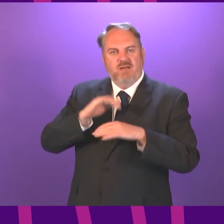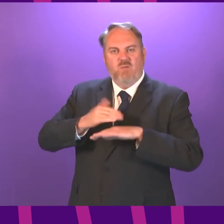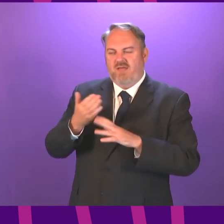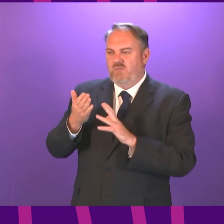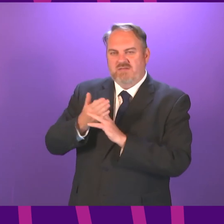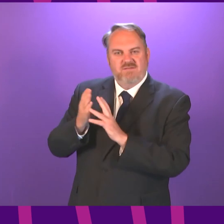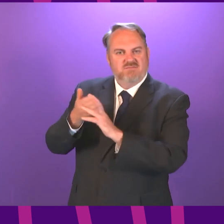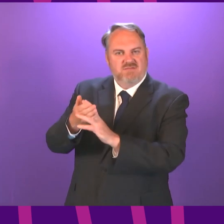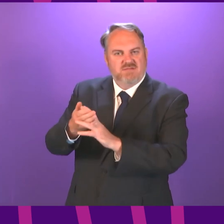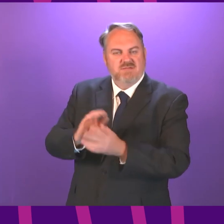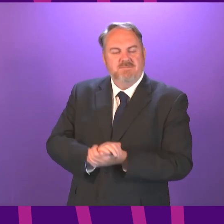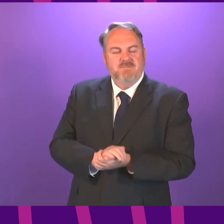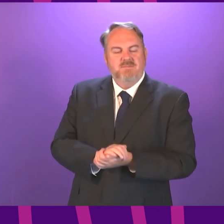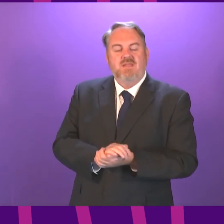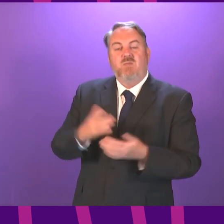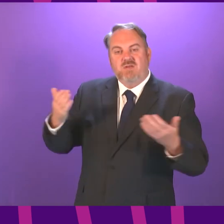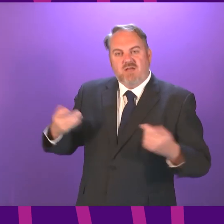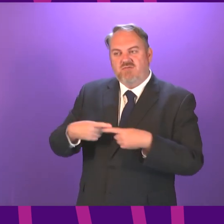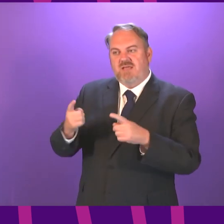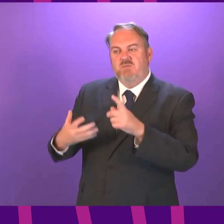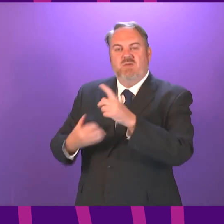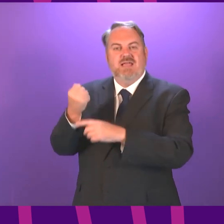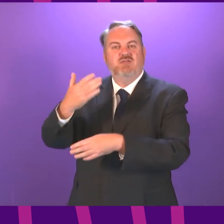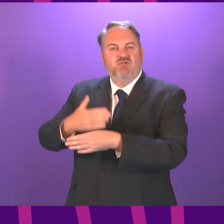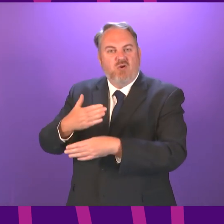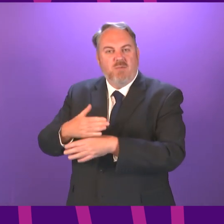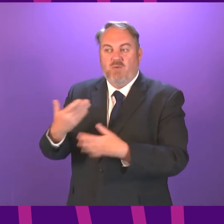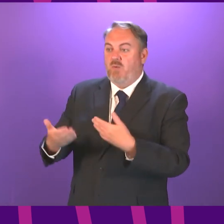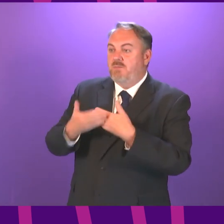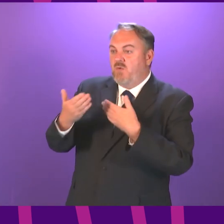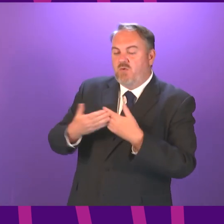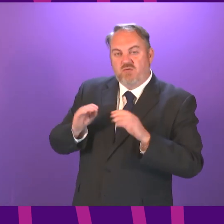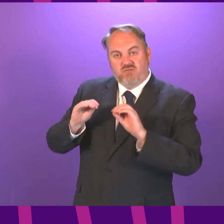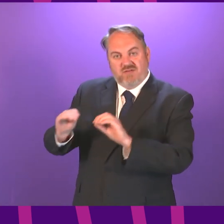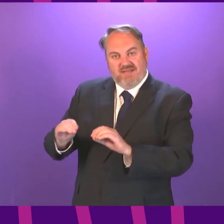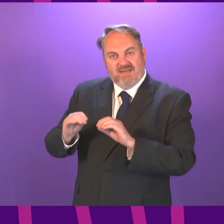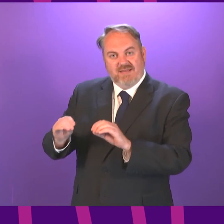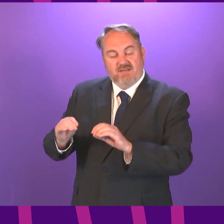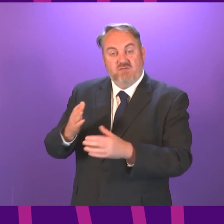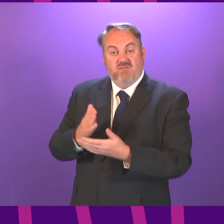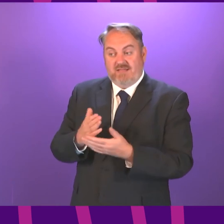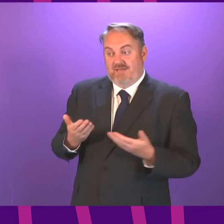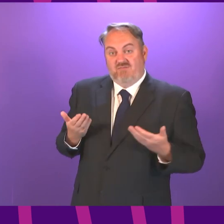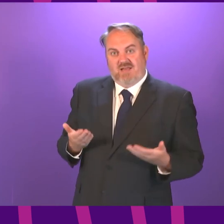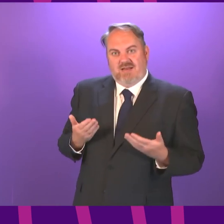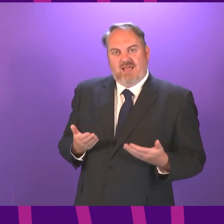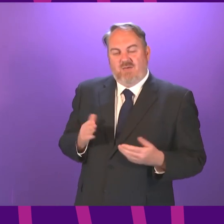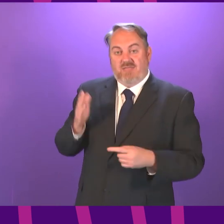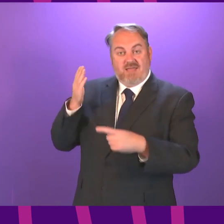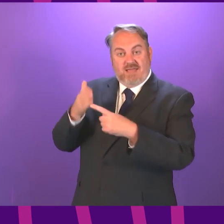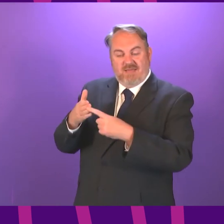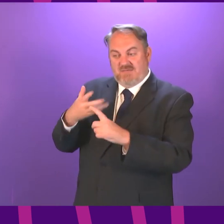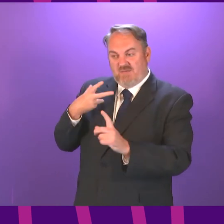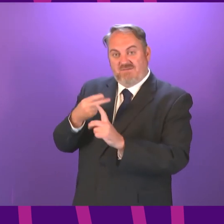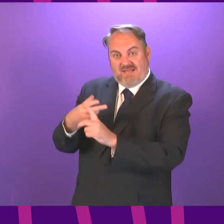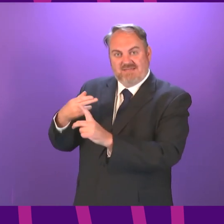education or into training and employment one of the key things we're doing right now is working to get people vaccinated including